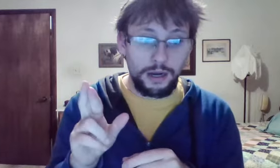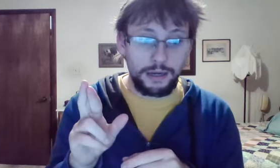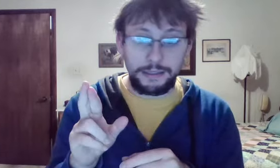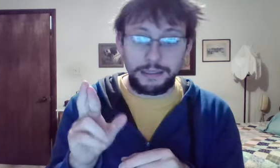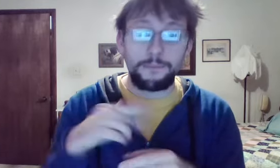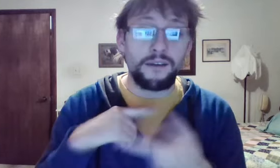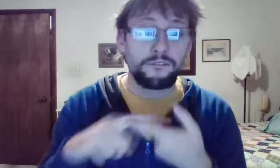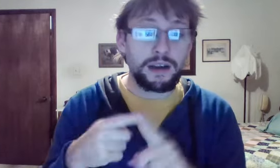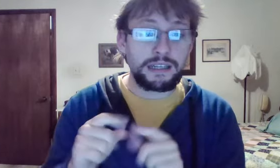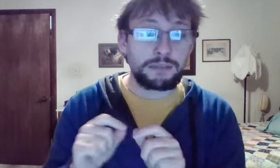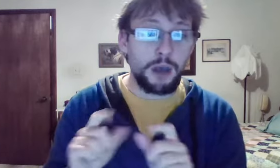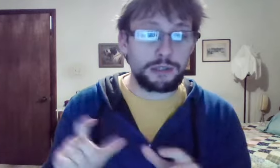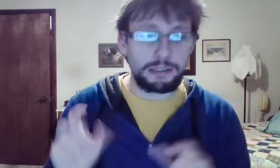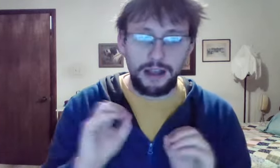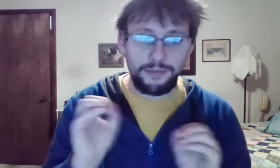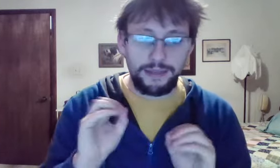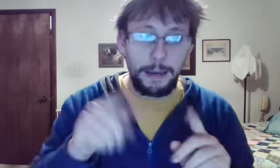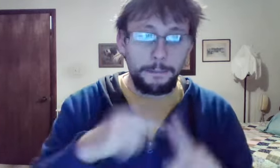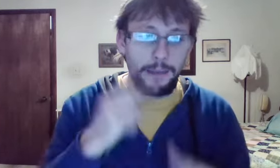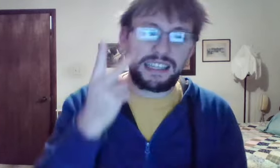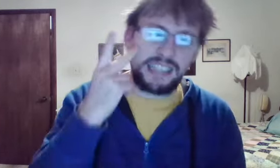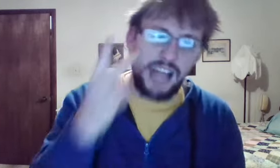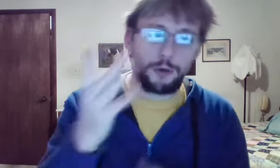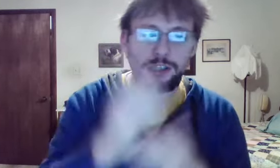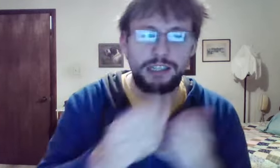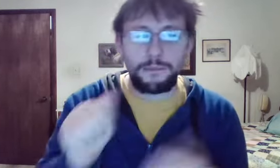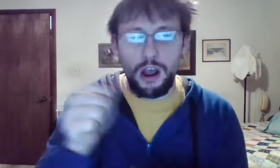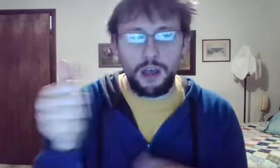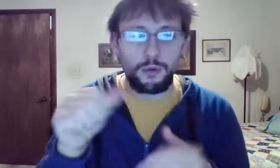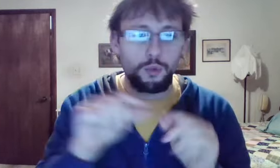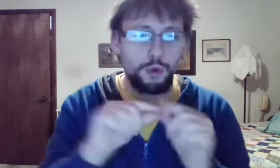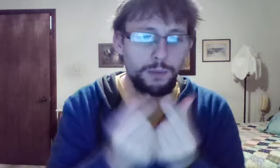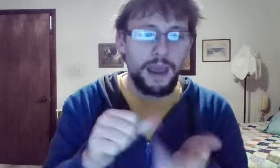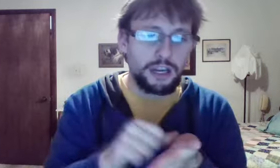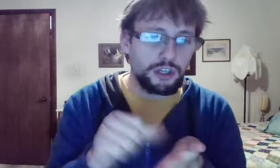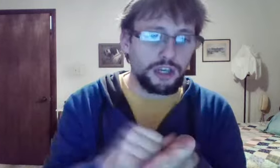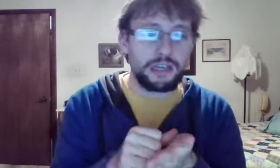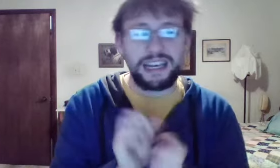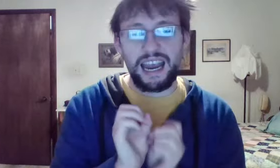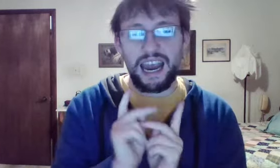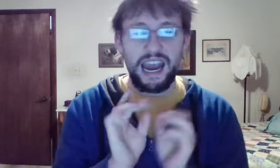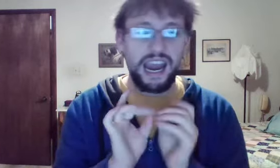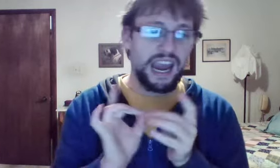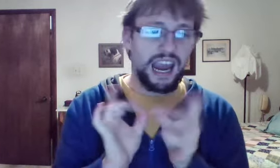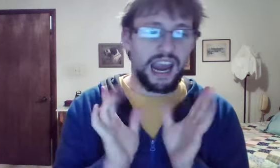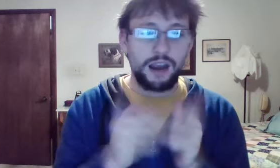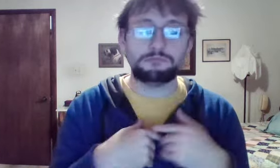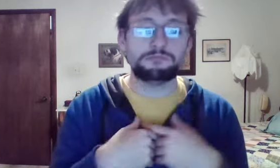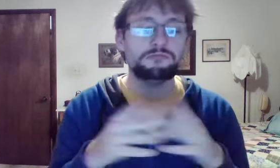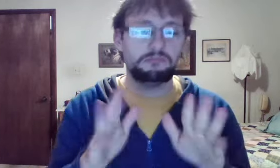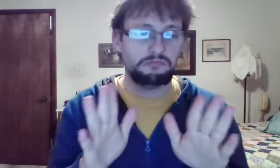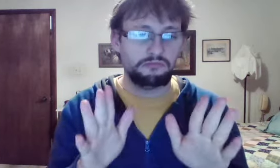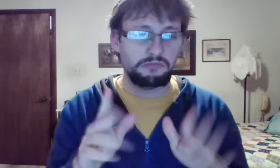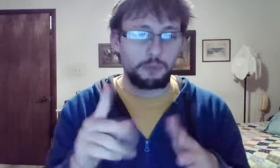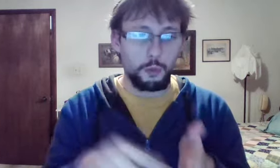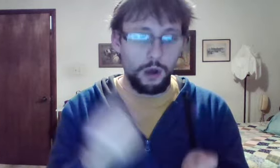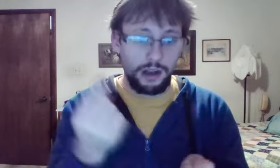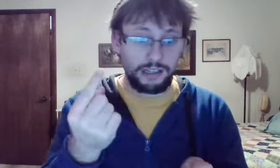my friend post of nothing. If I start with some other word pages. Eh eh eh eh eh. Once.